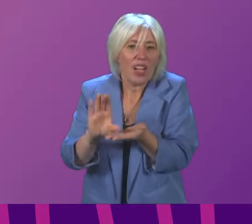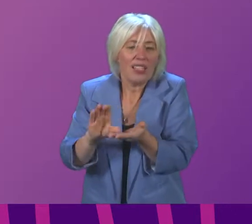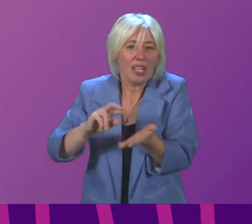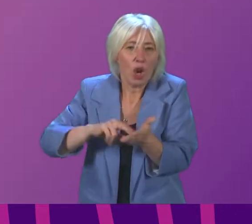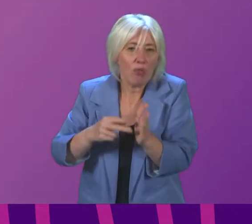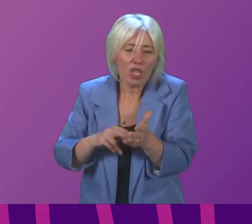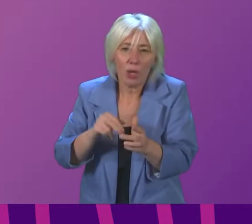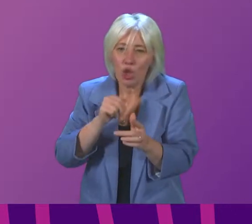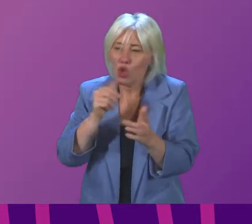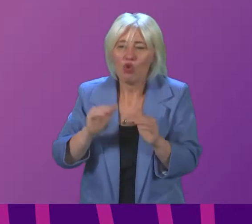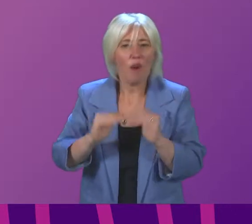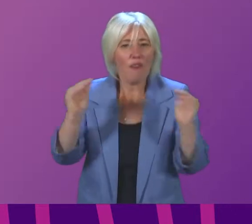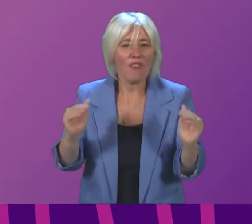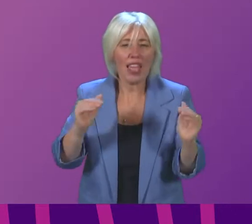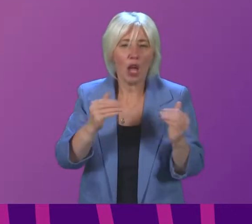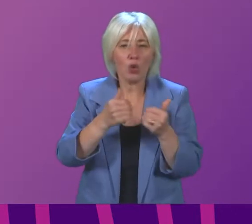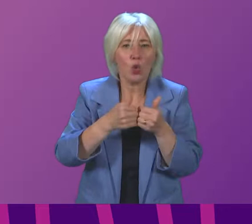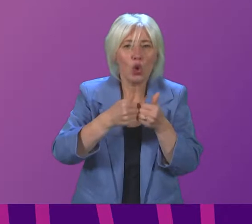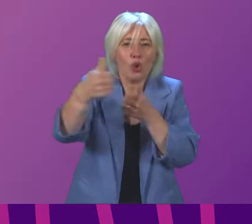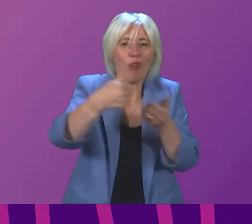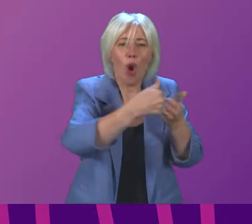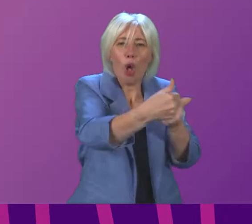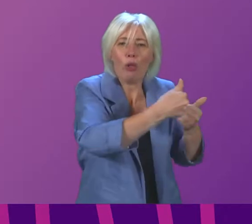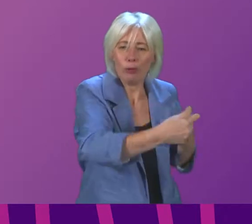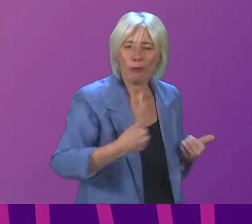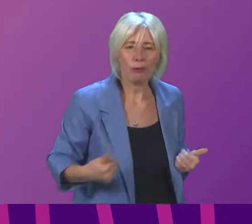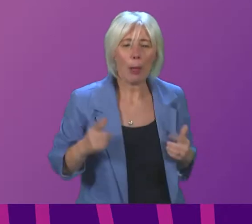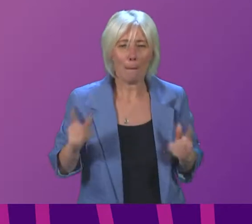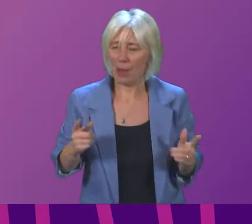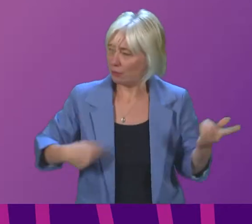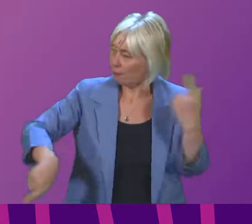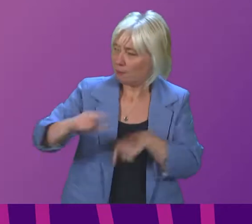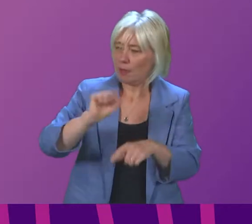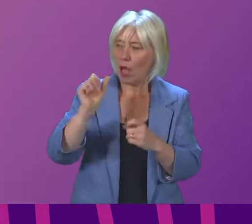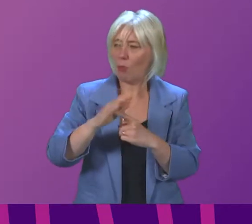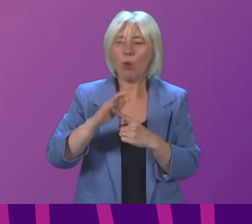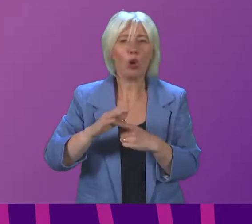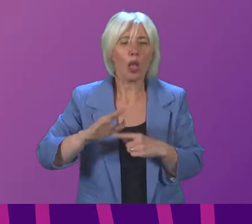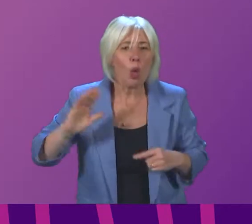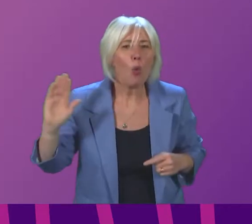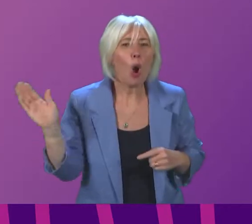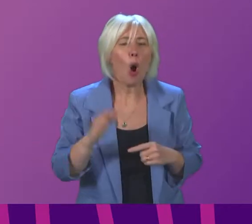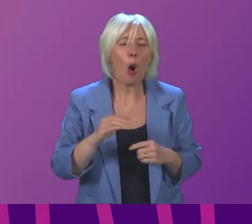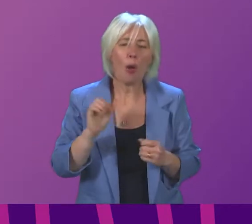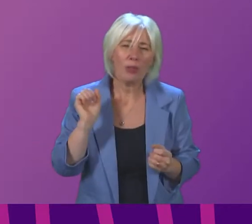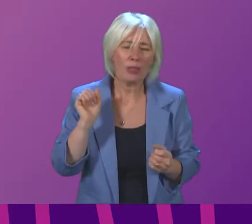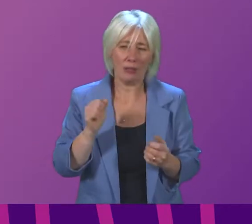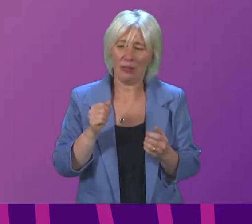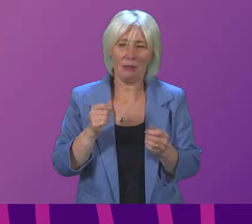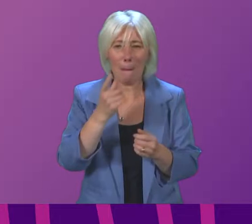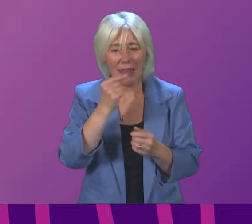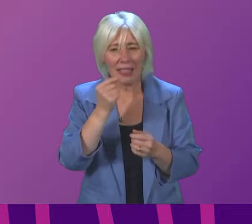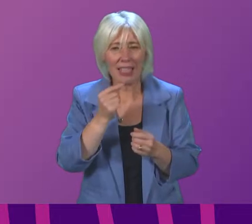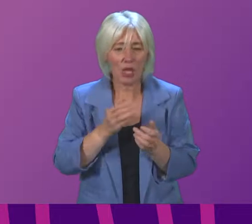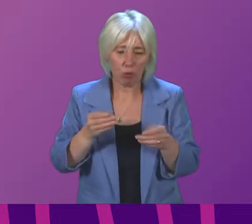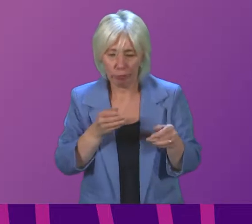unfair to the devolved administration so hopefully we are going to see some progress here but it is really important that we all have maximum ability to steer our way through this